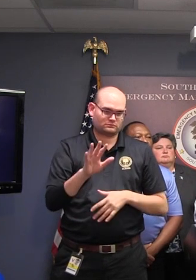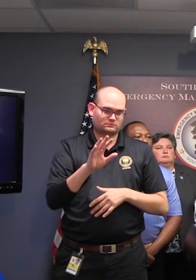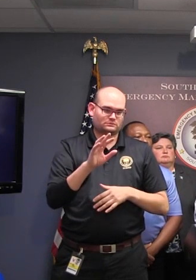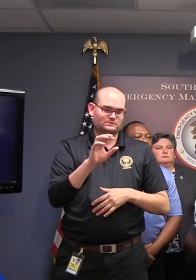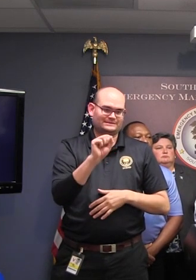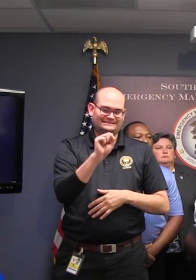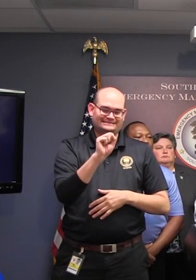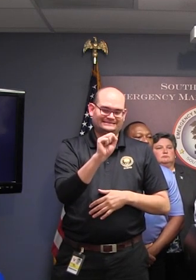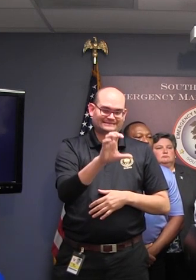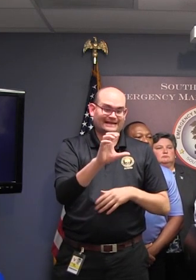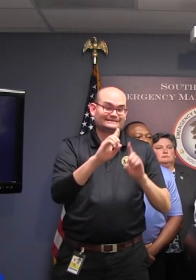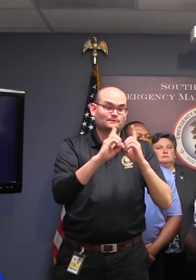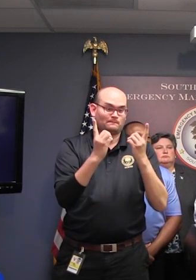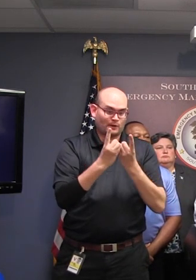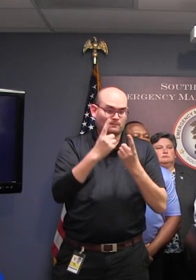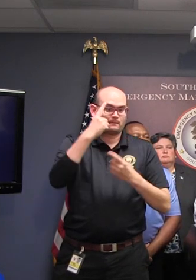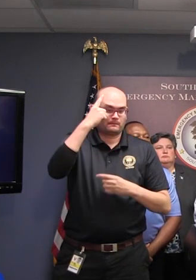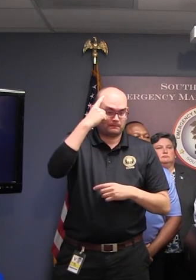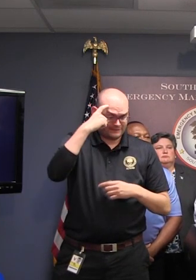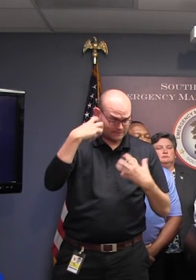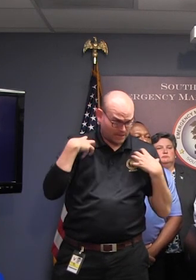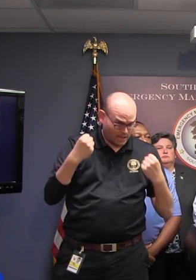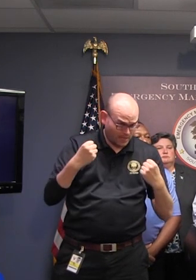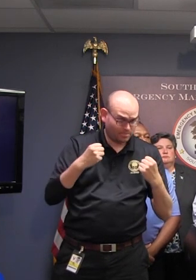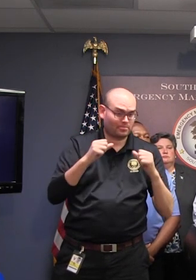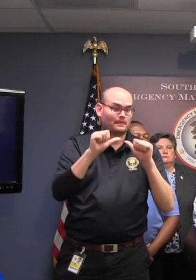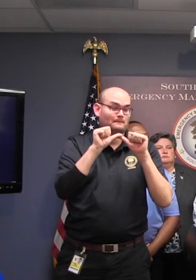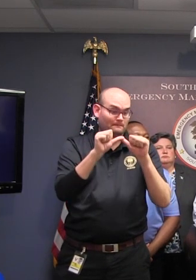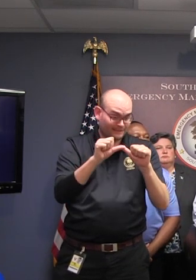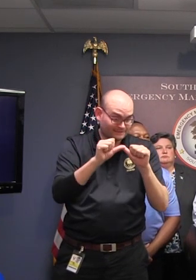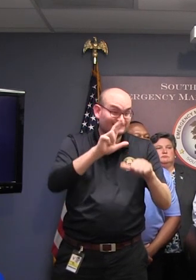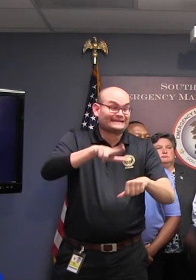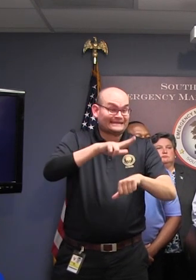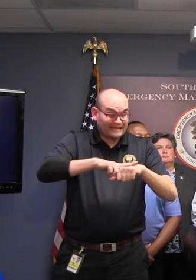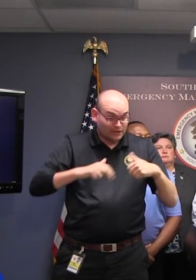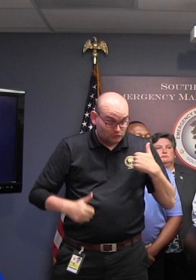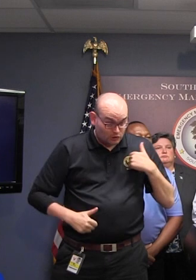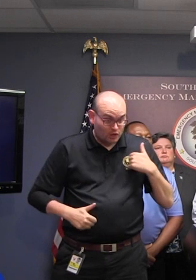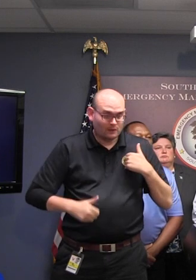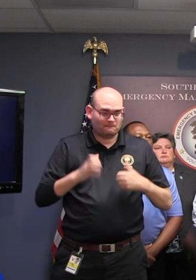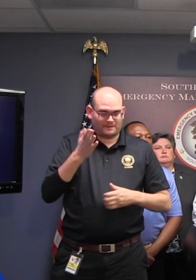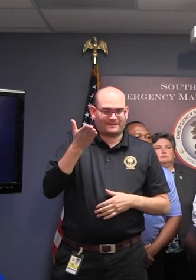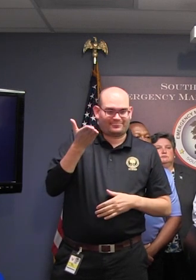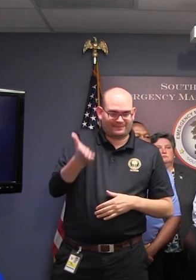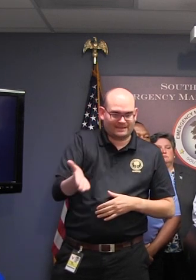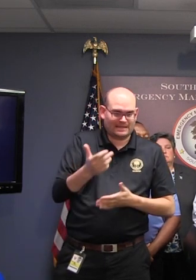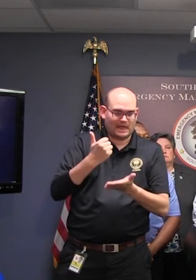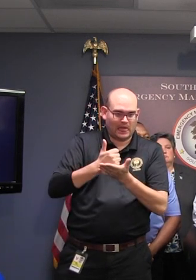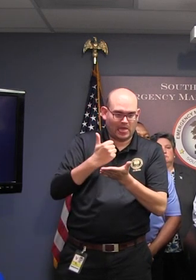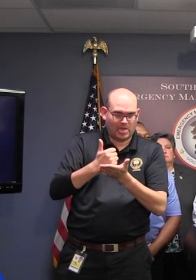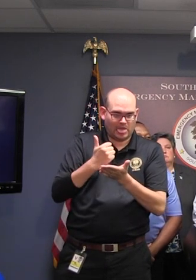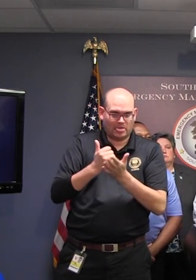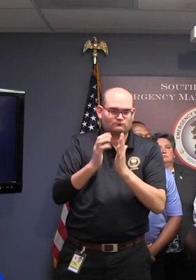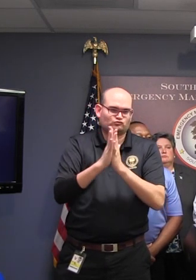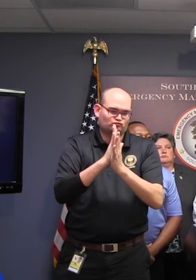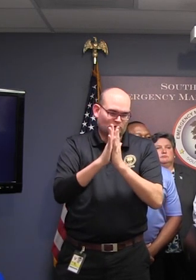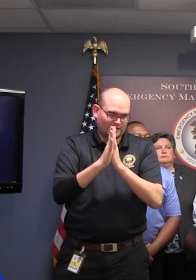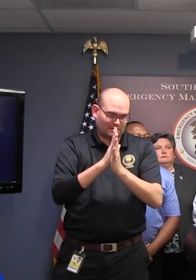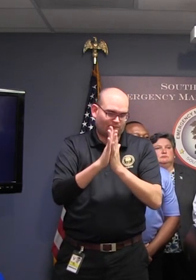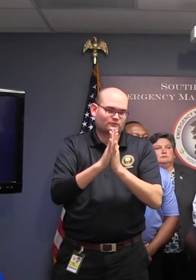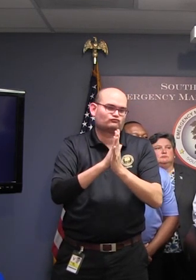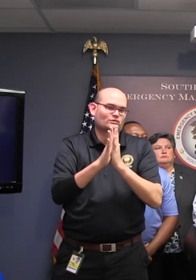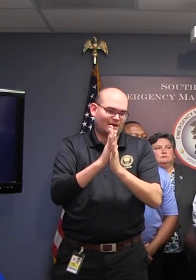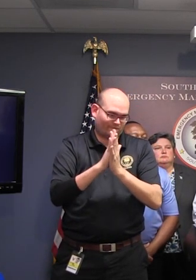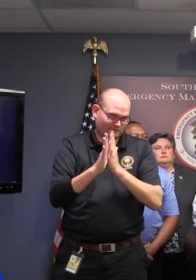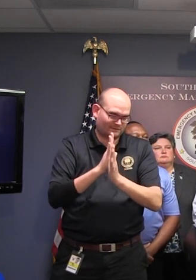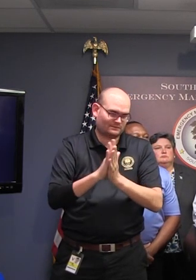Maintenance personnel, and the National Guard will be on hand to assist with traffic issues in these